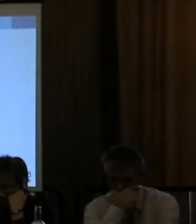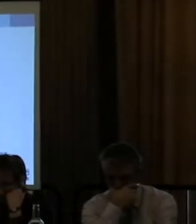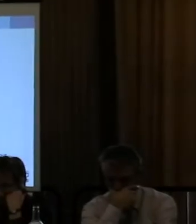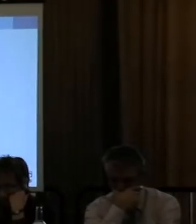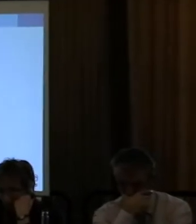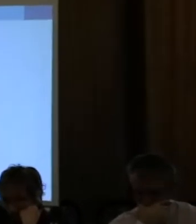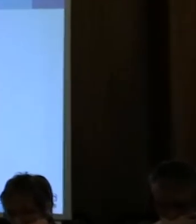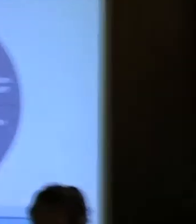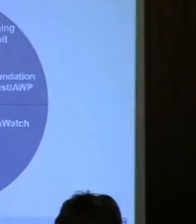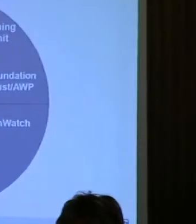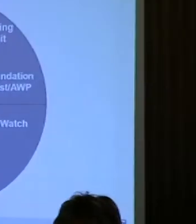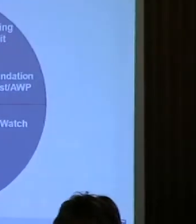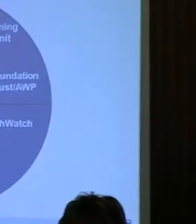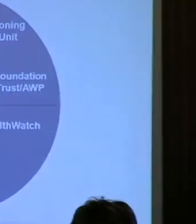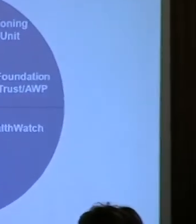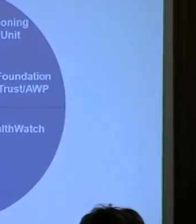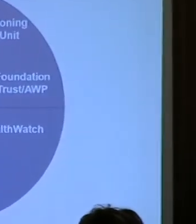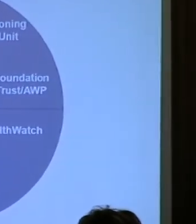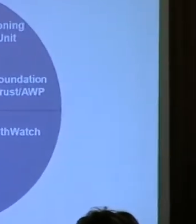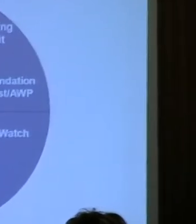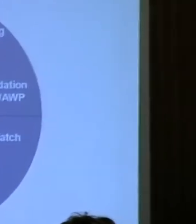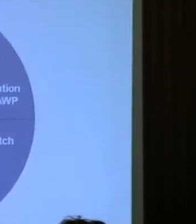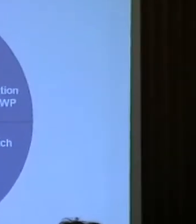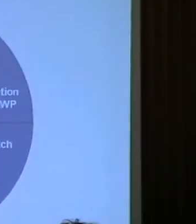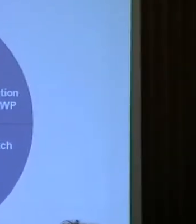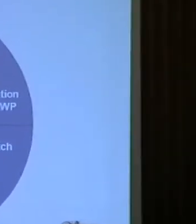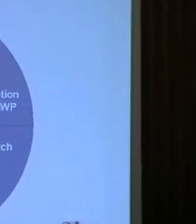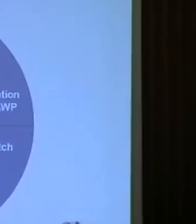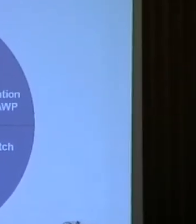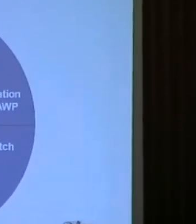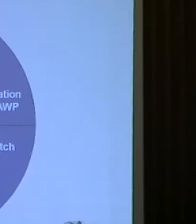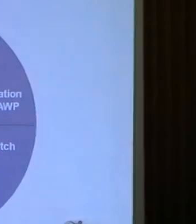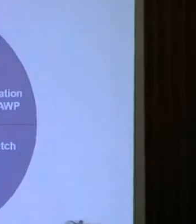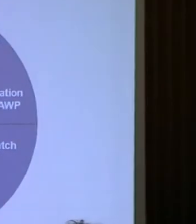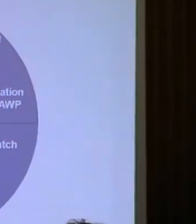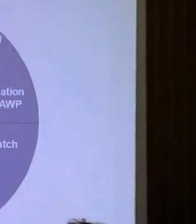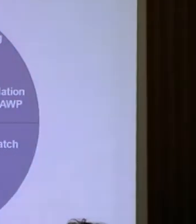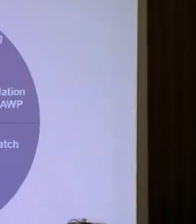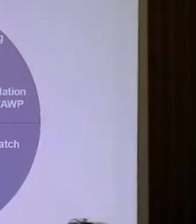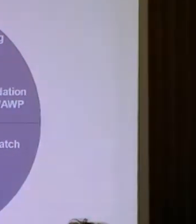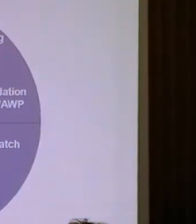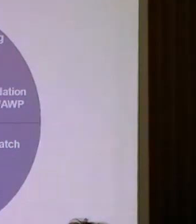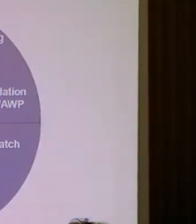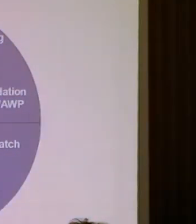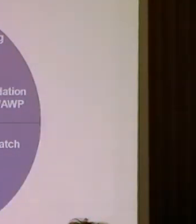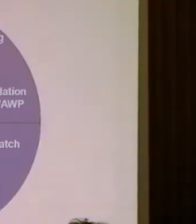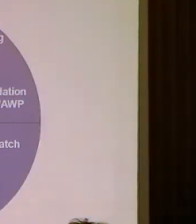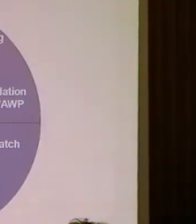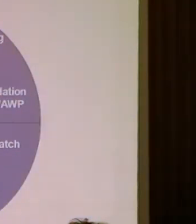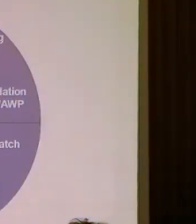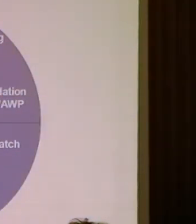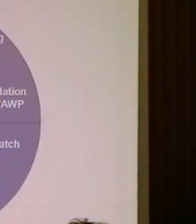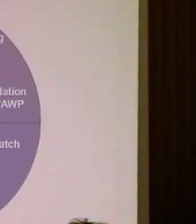And as Councillor Dobson and John described, it is a very complex system. And just to hopefully